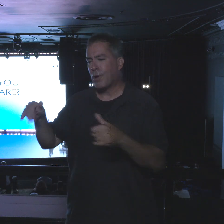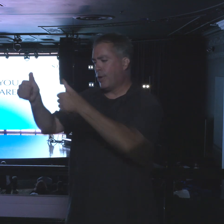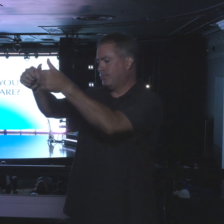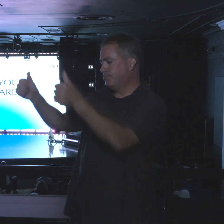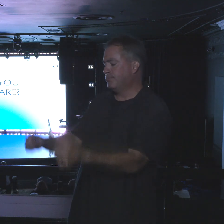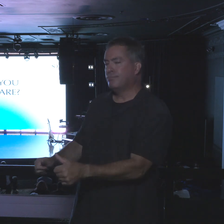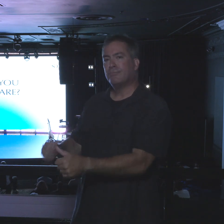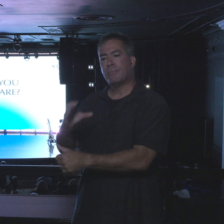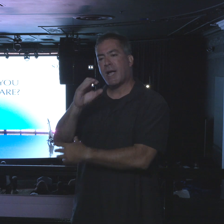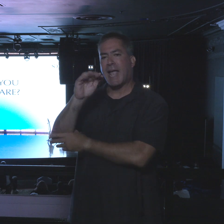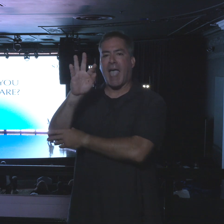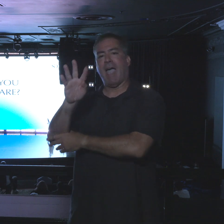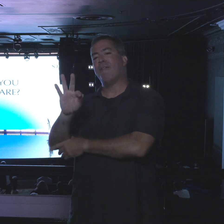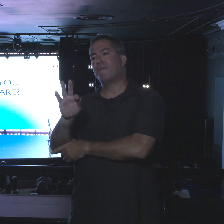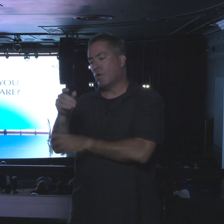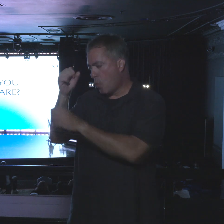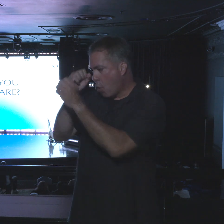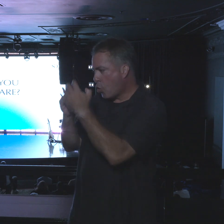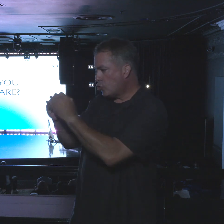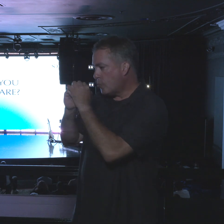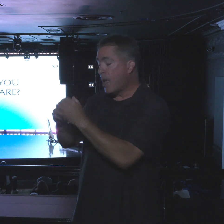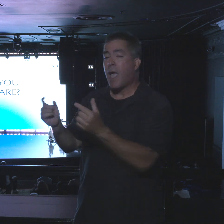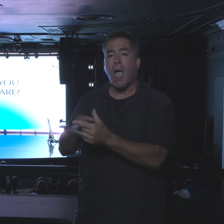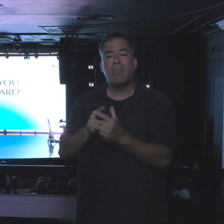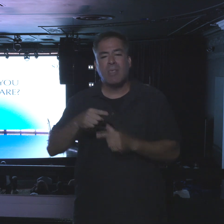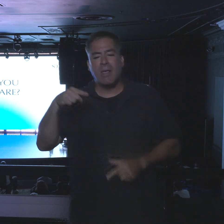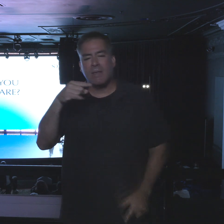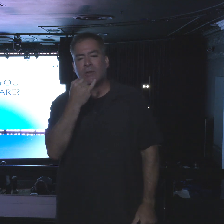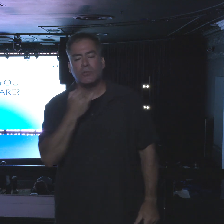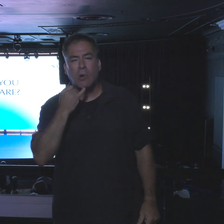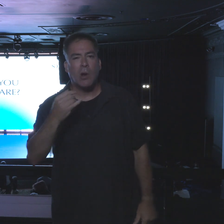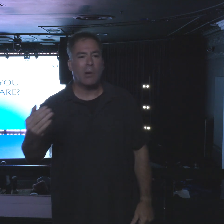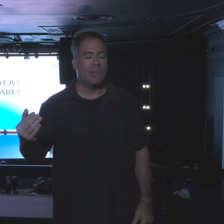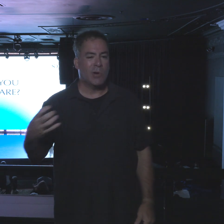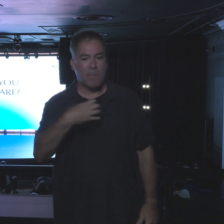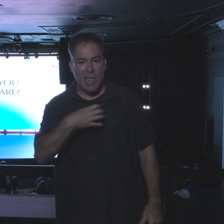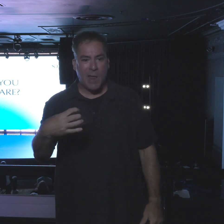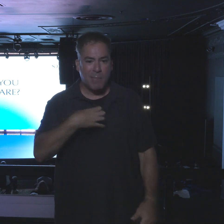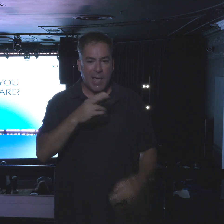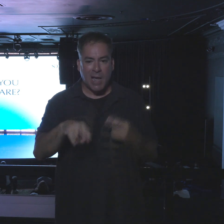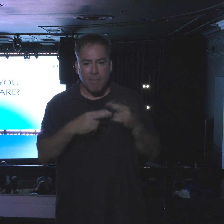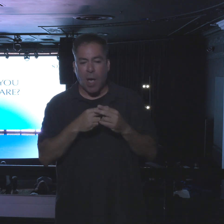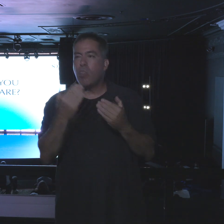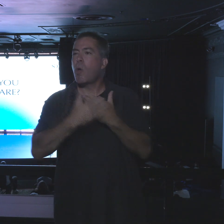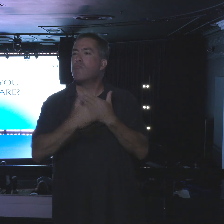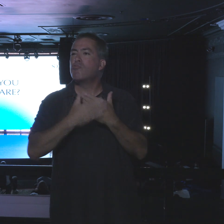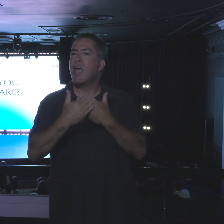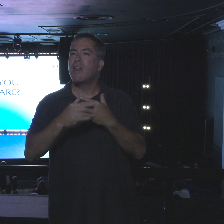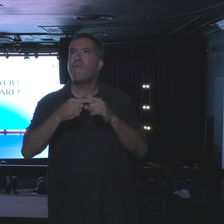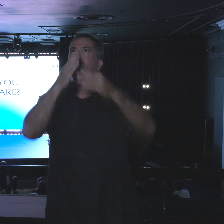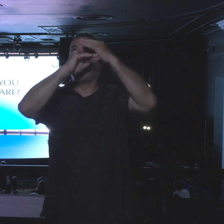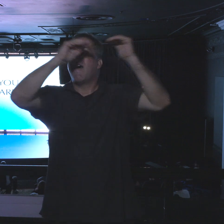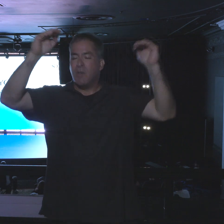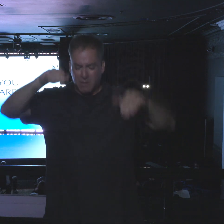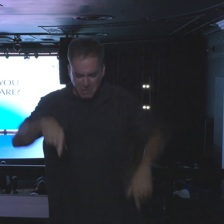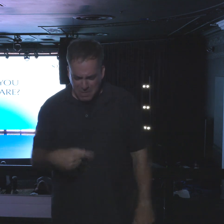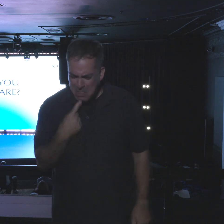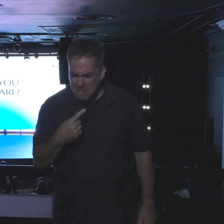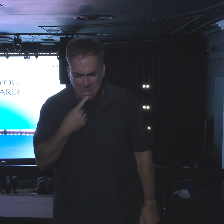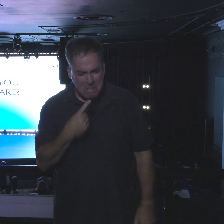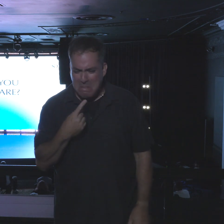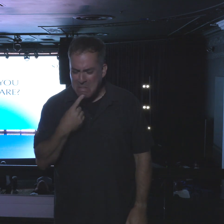they had the grumbling against the manna. The manna was too bland. They missed the spices of Egypt.